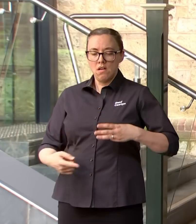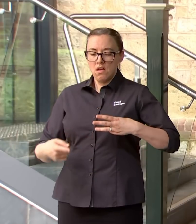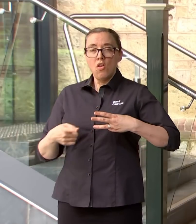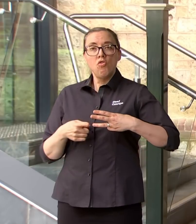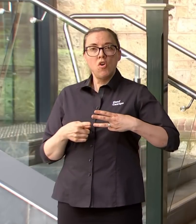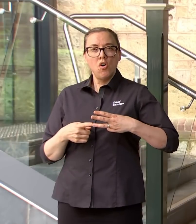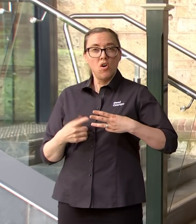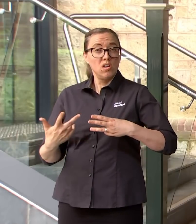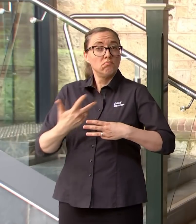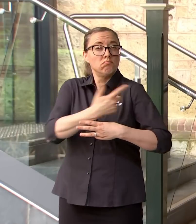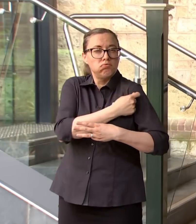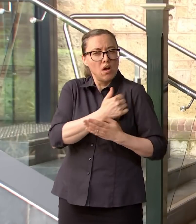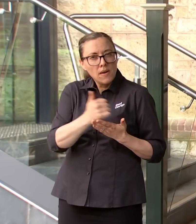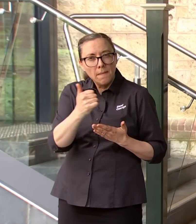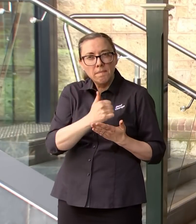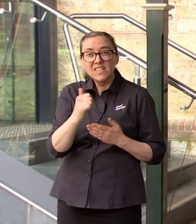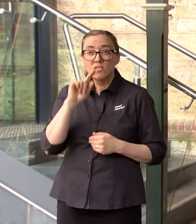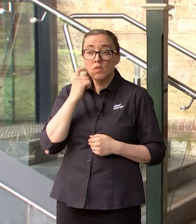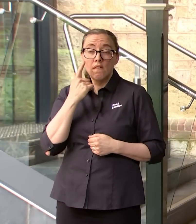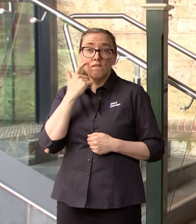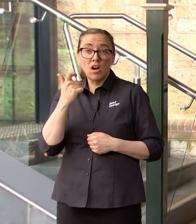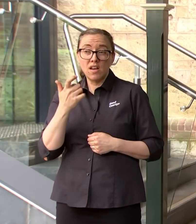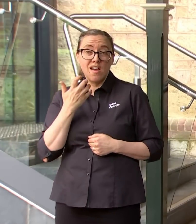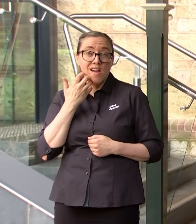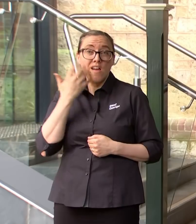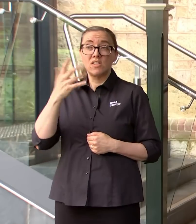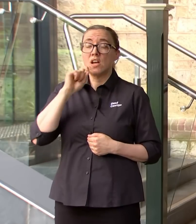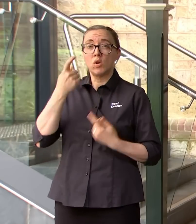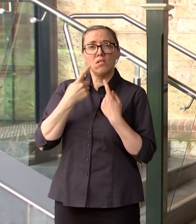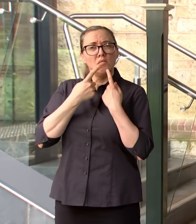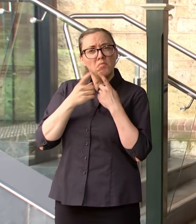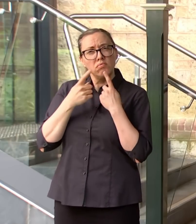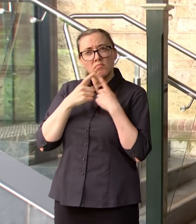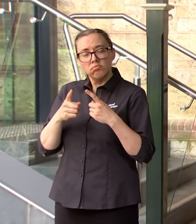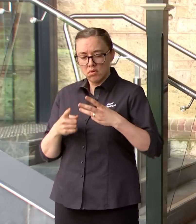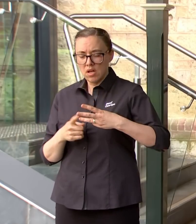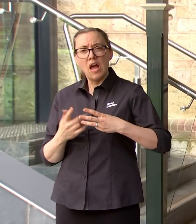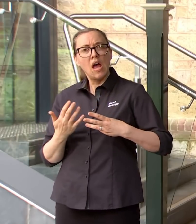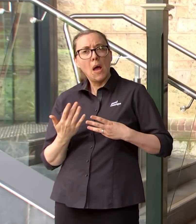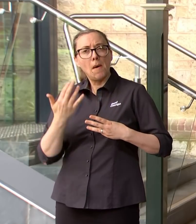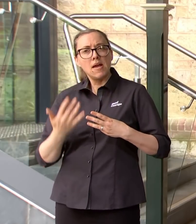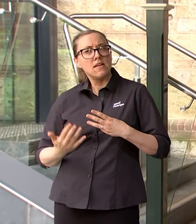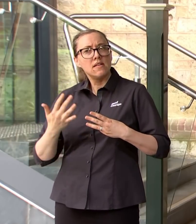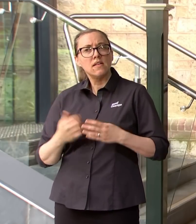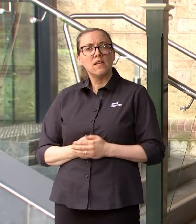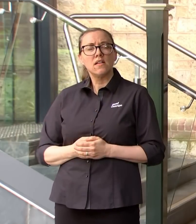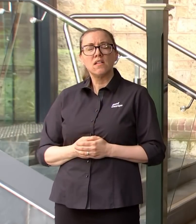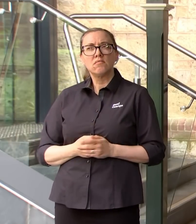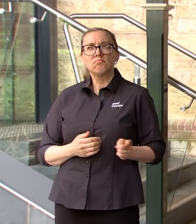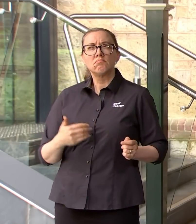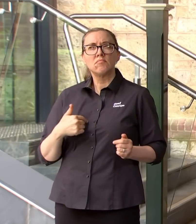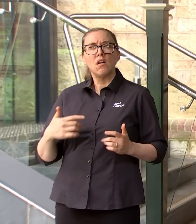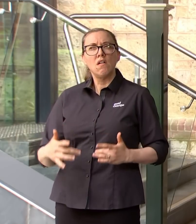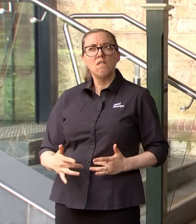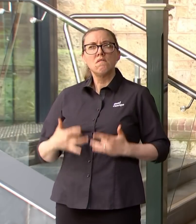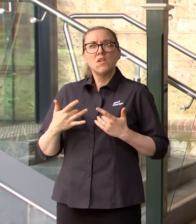percentage in South Australia that number on a daily basis I think that we do have a track on the daily um